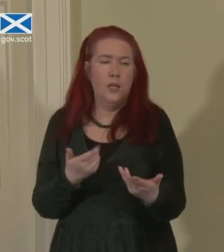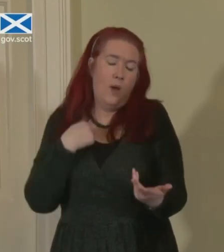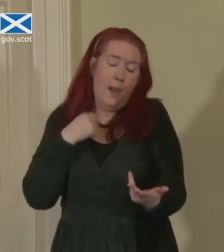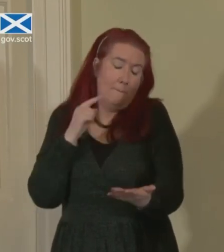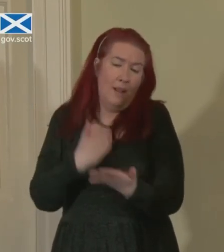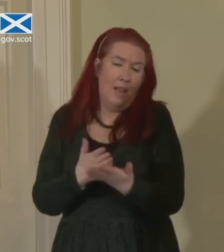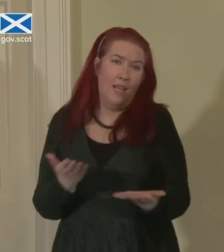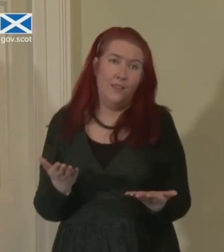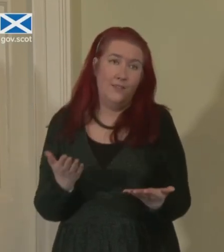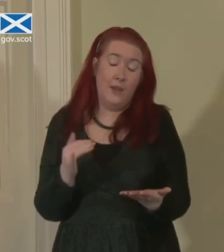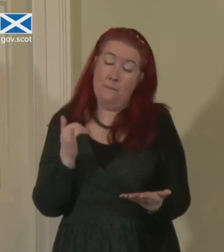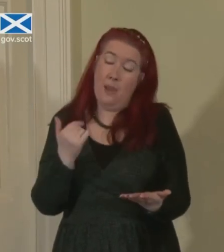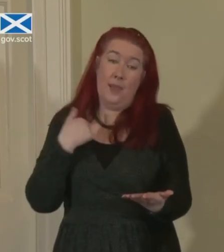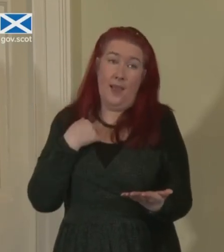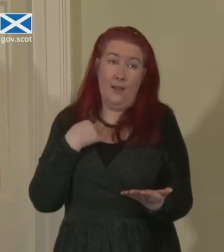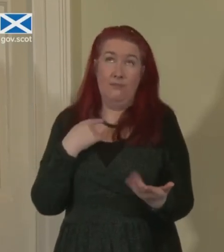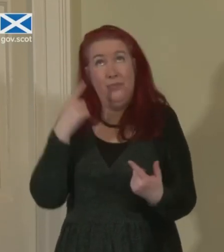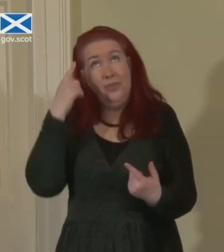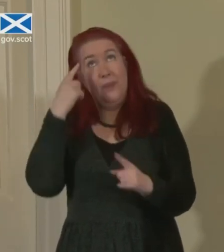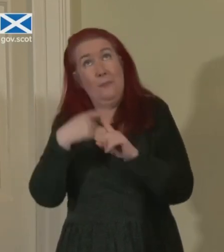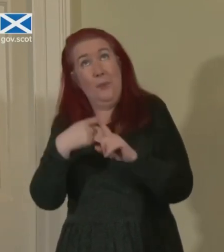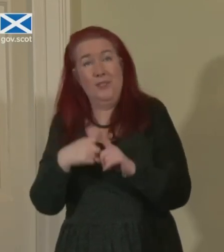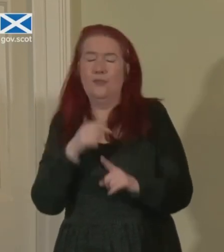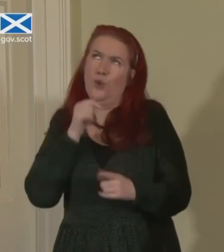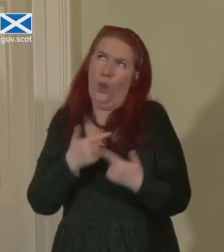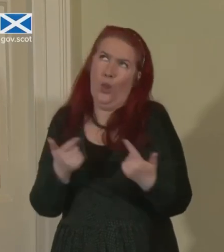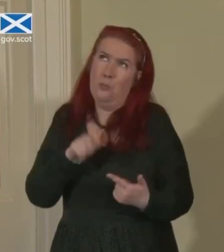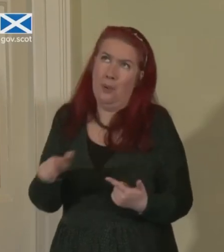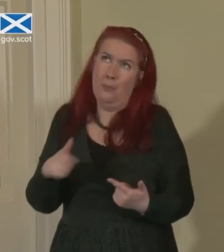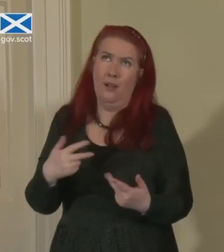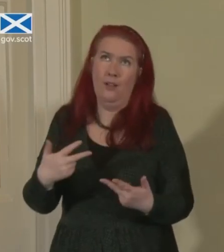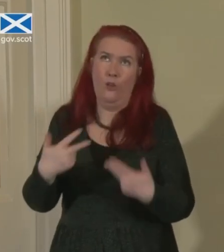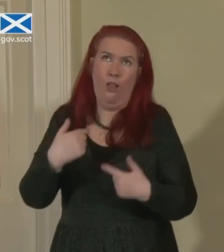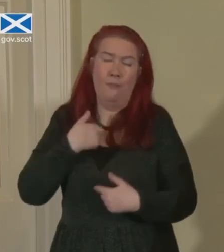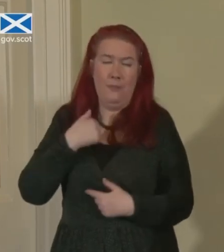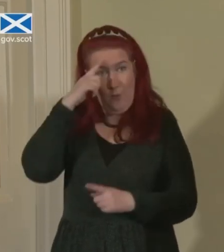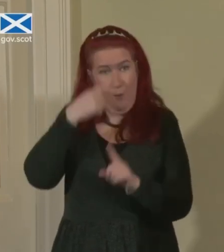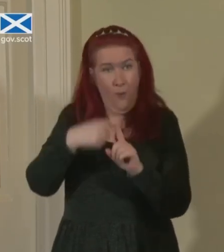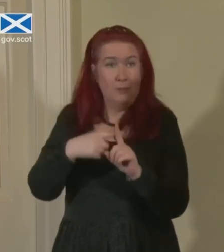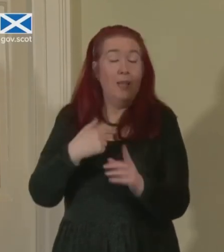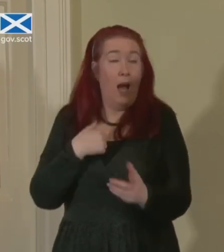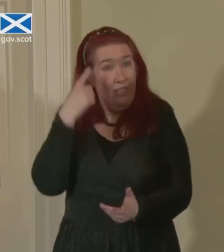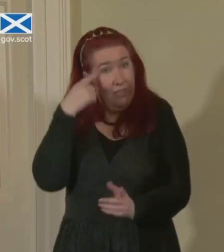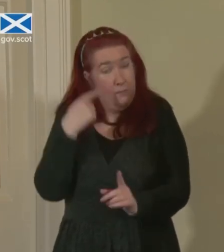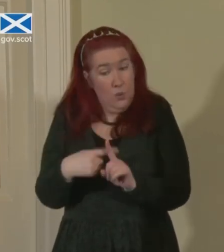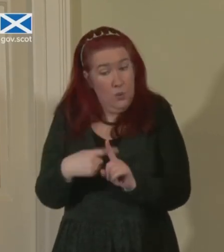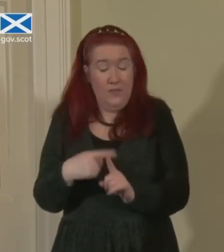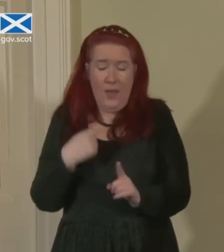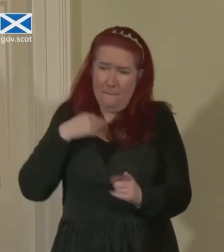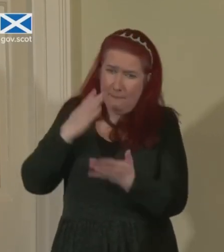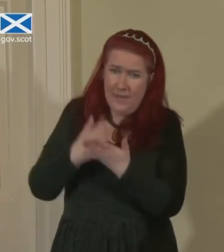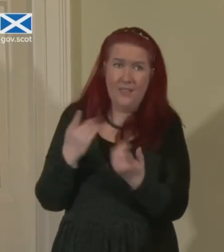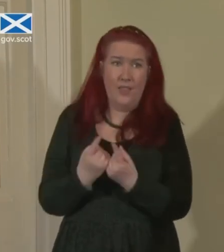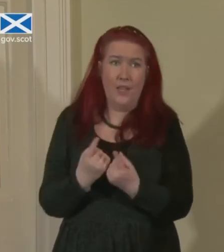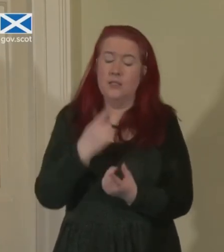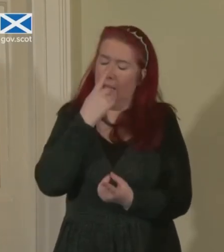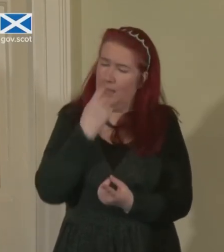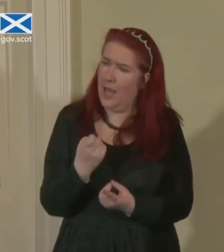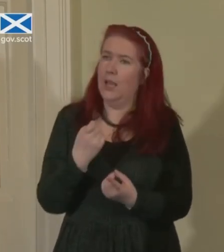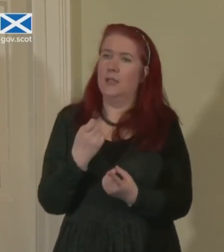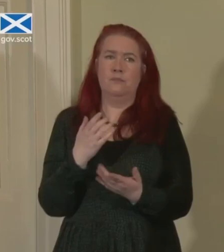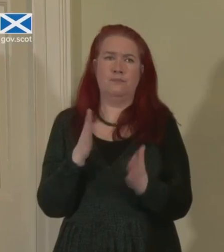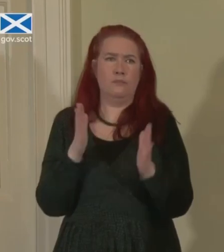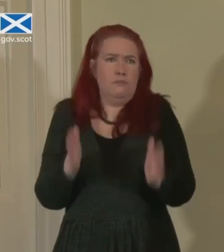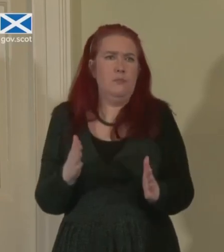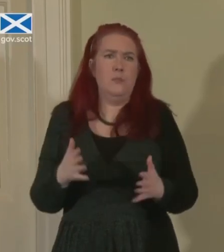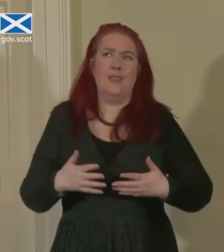you know, an optimist, not many people call me an optimist, but I am at heart an optimist, I believe these things can co and must in